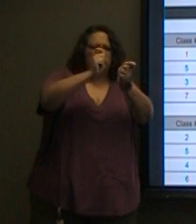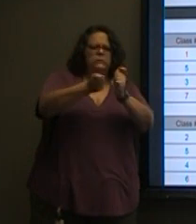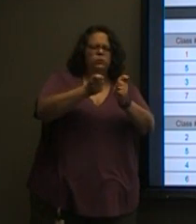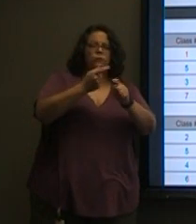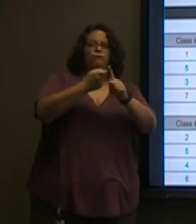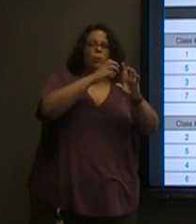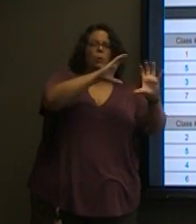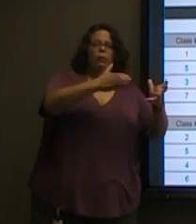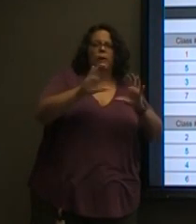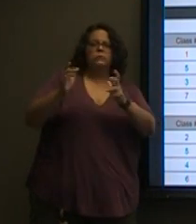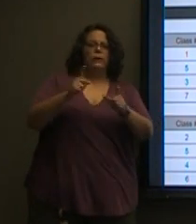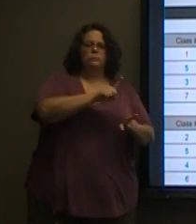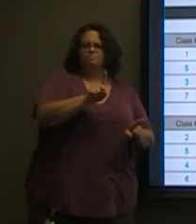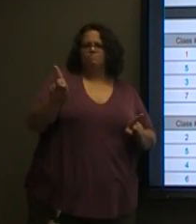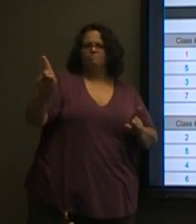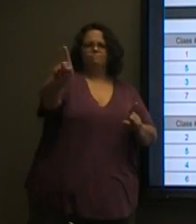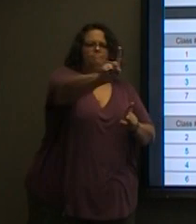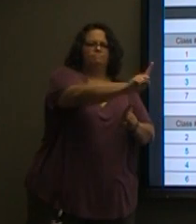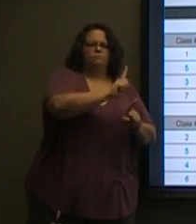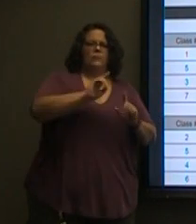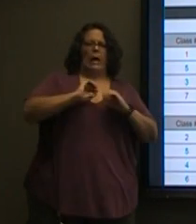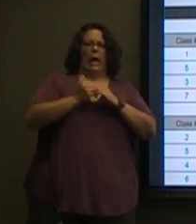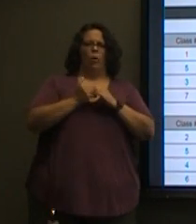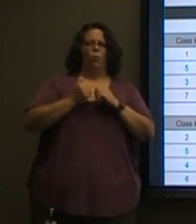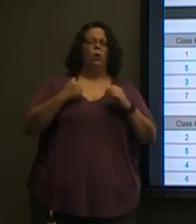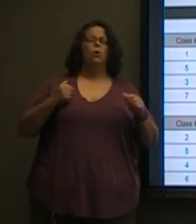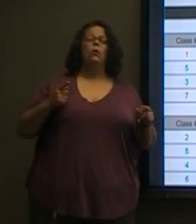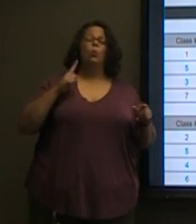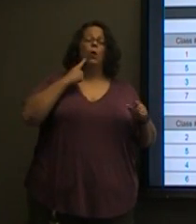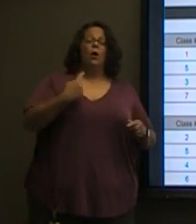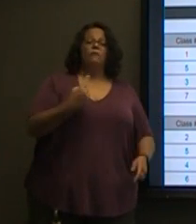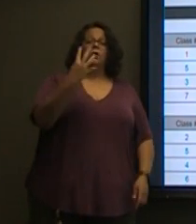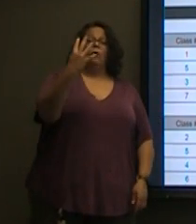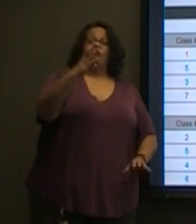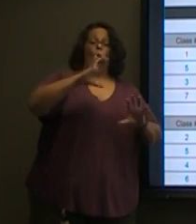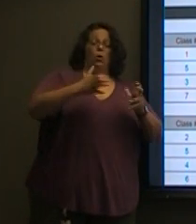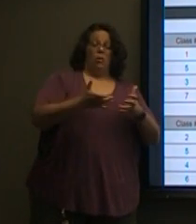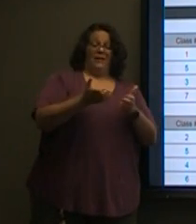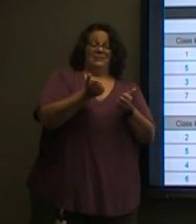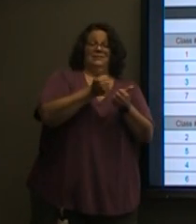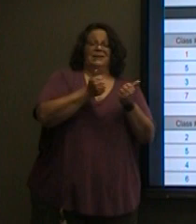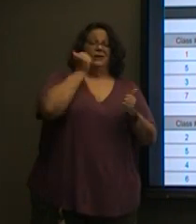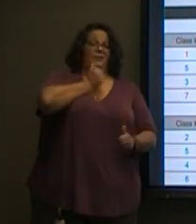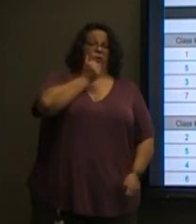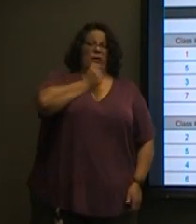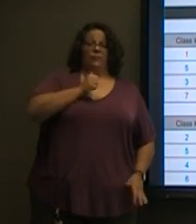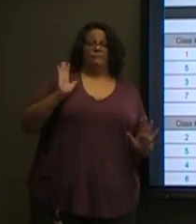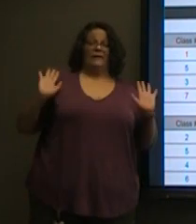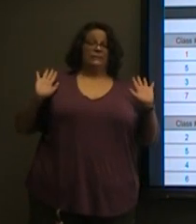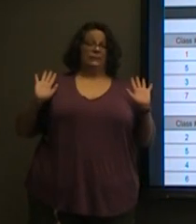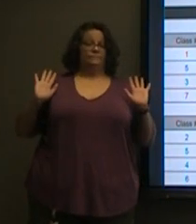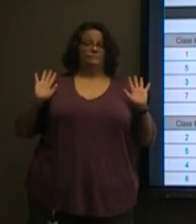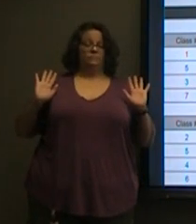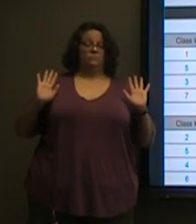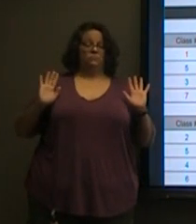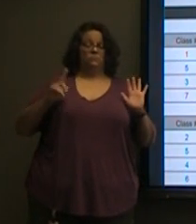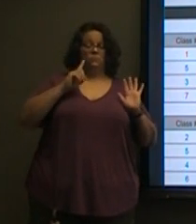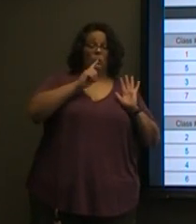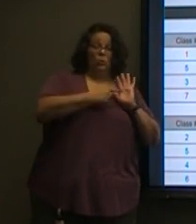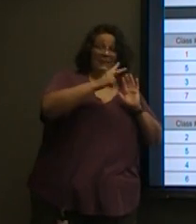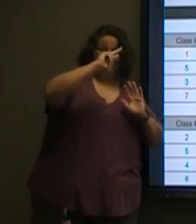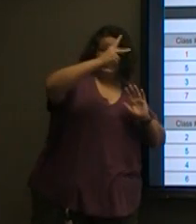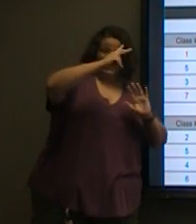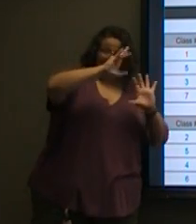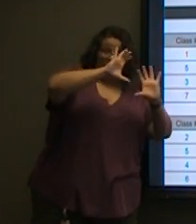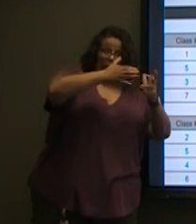their class to class throughout the course of the day. They're only going to have four classes on any given day. And I want you to notice that their second period